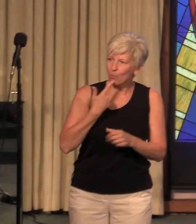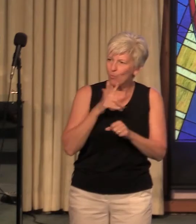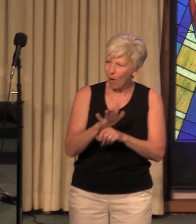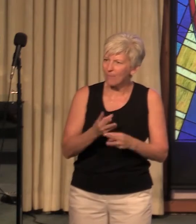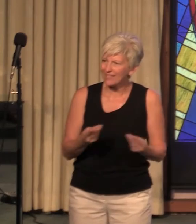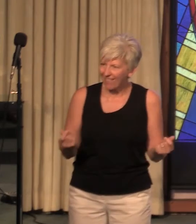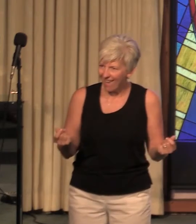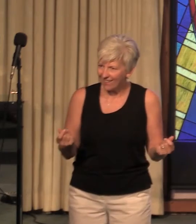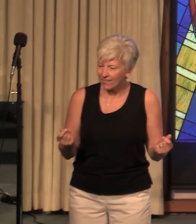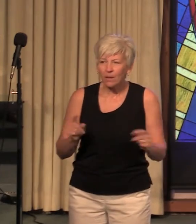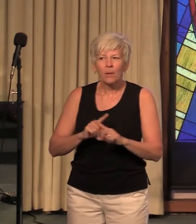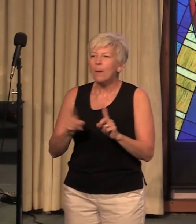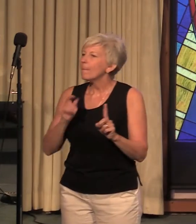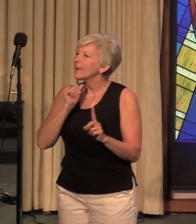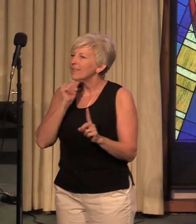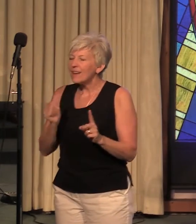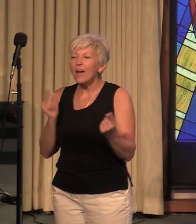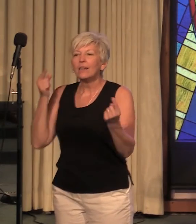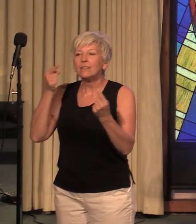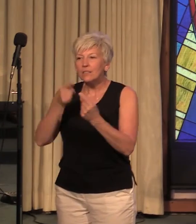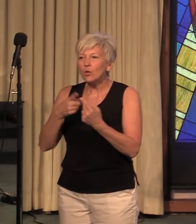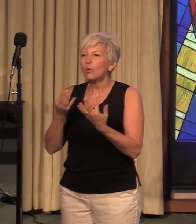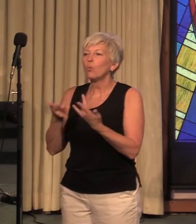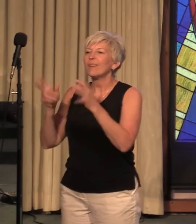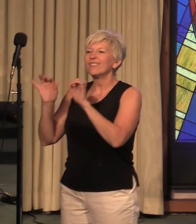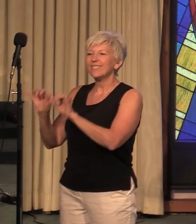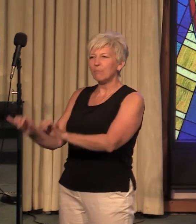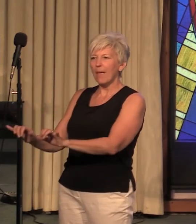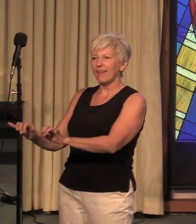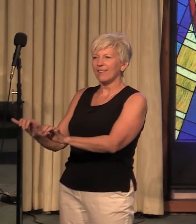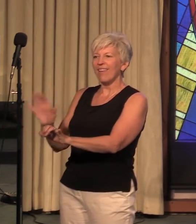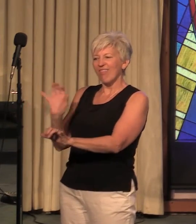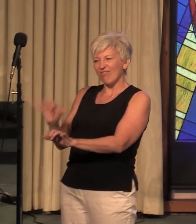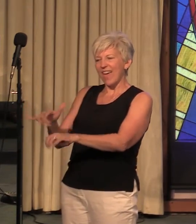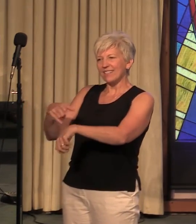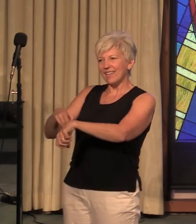but not until we've spent that time in the void